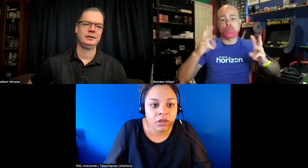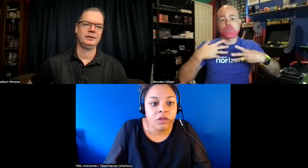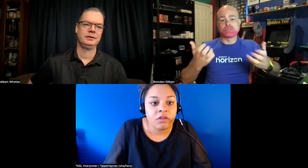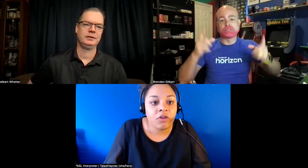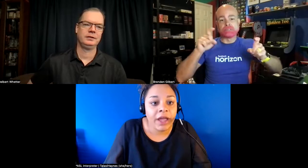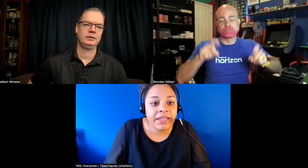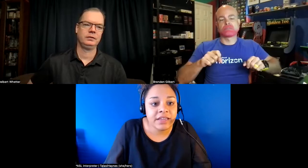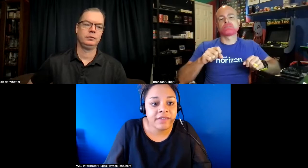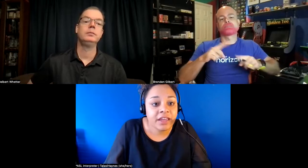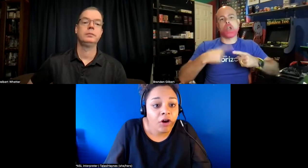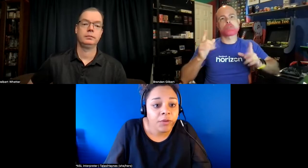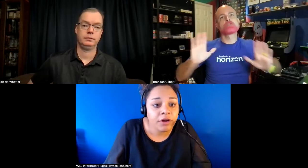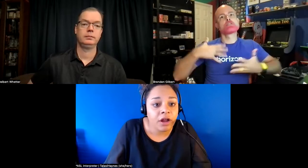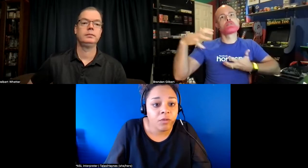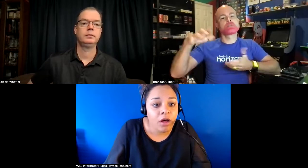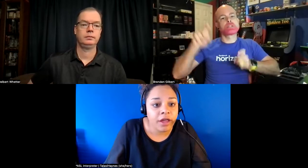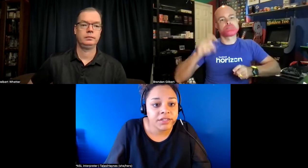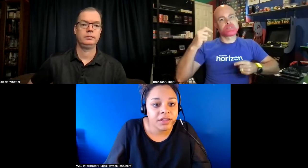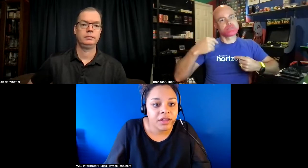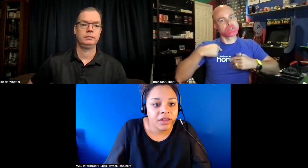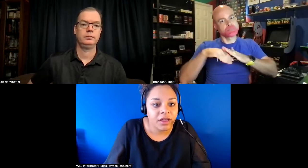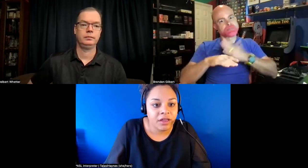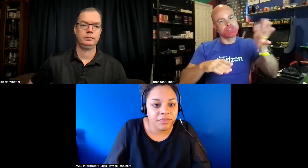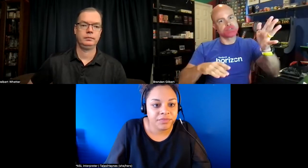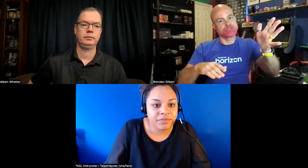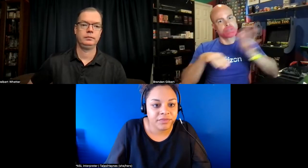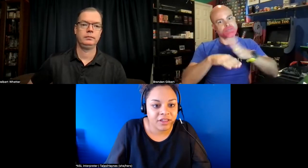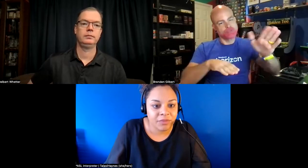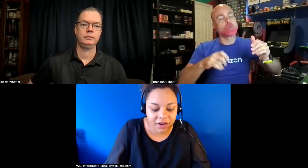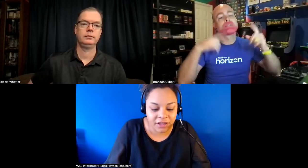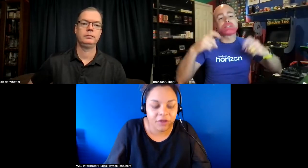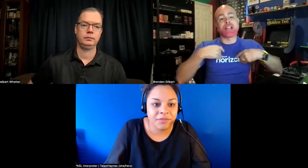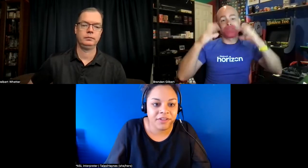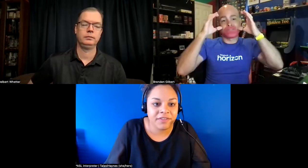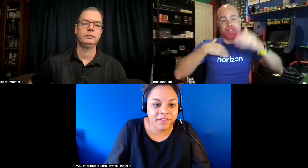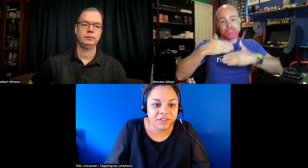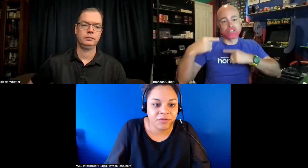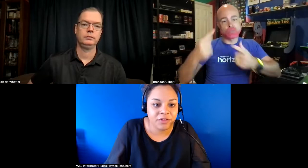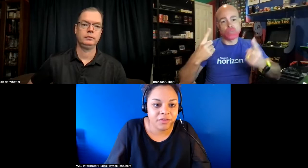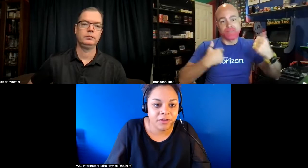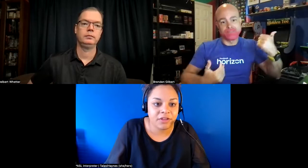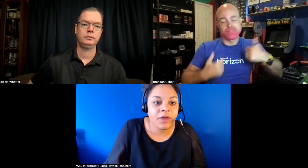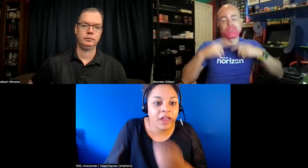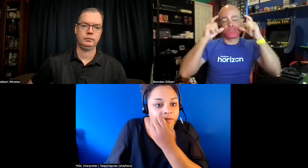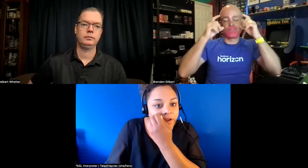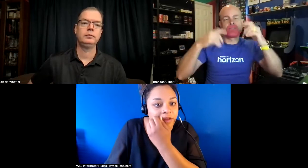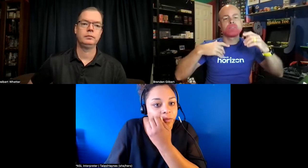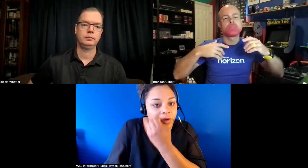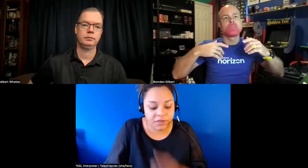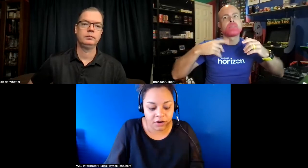so i can test any hardware i want um but you know i'm sick of testing just for accessibility so i have um one vr